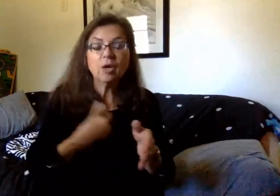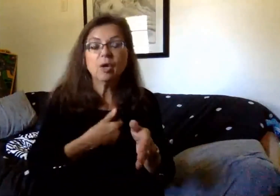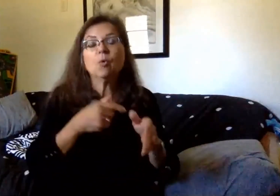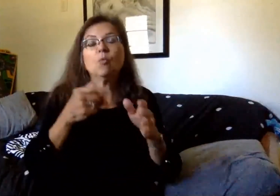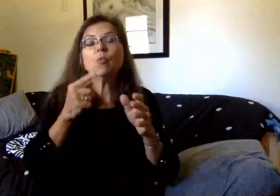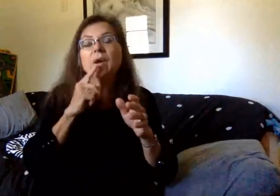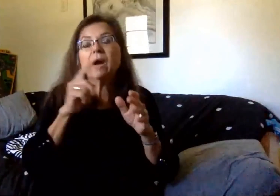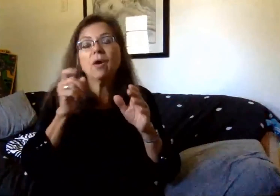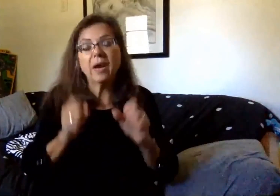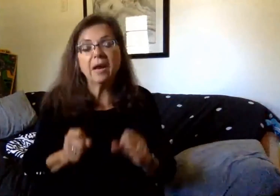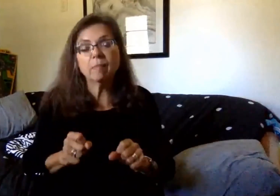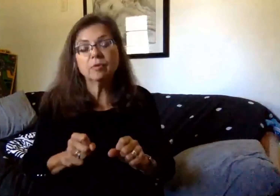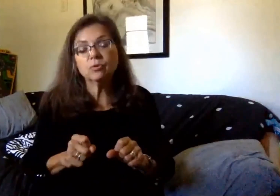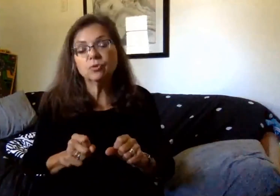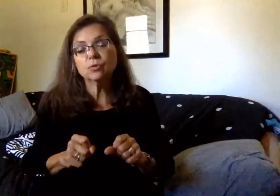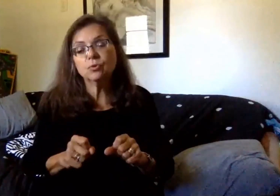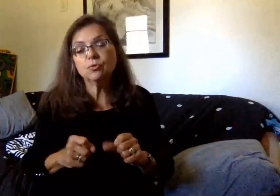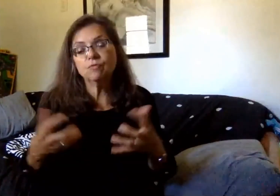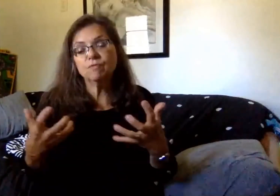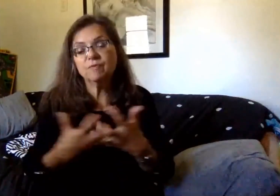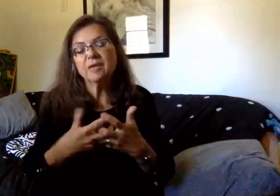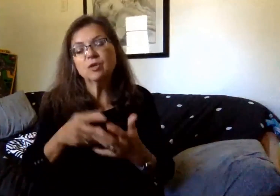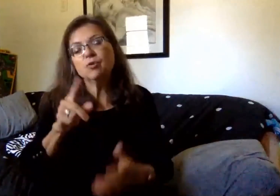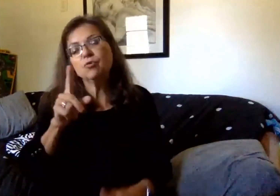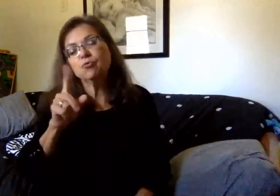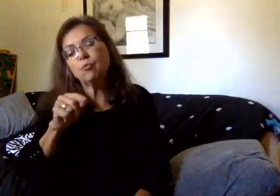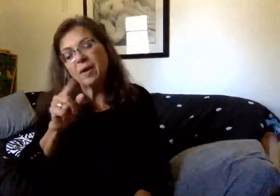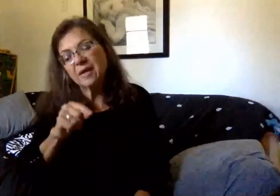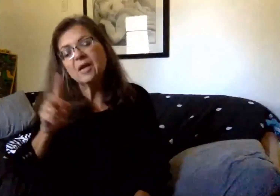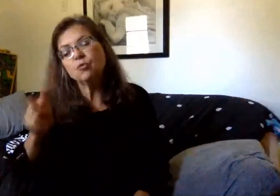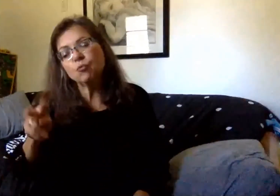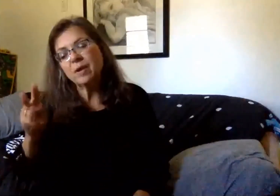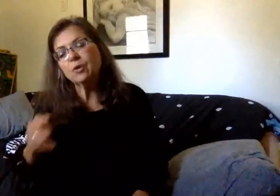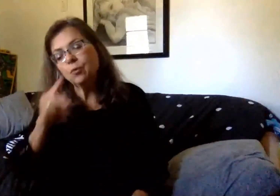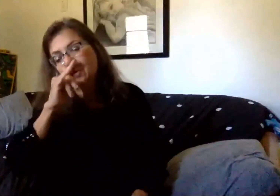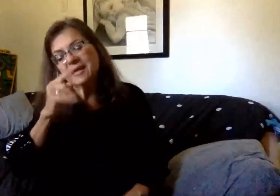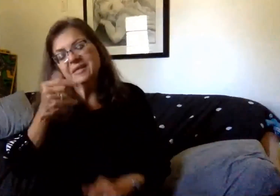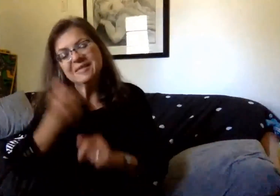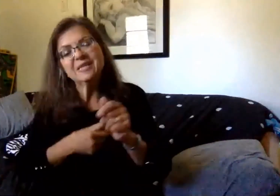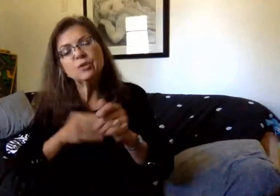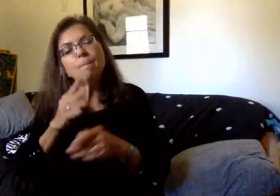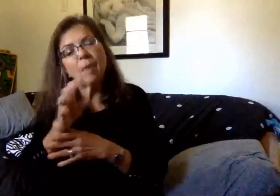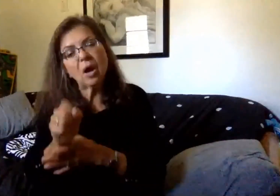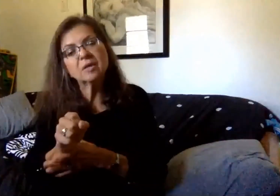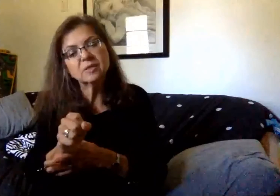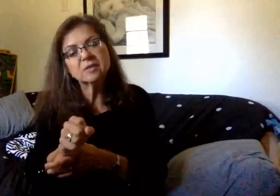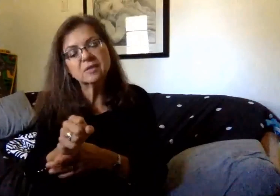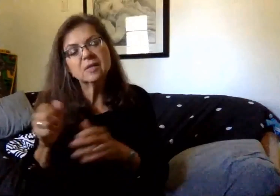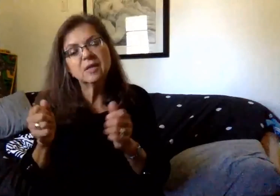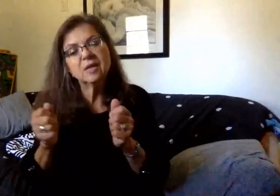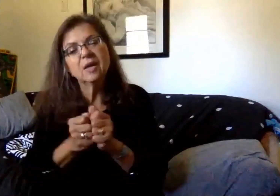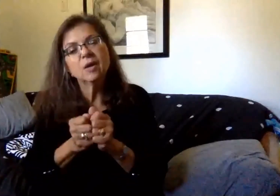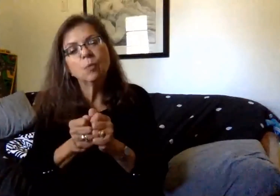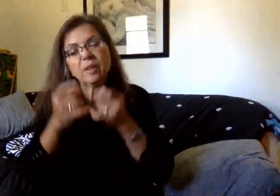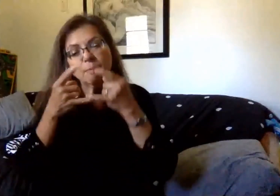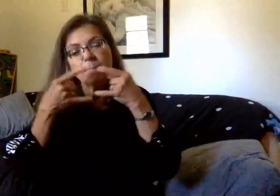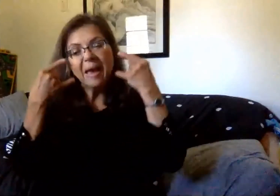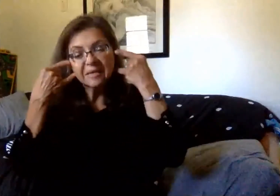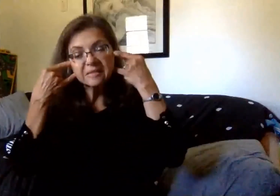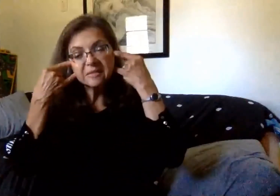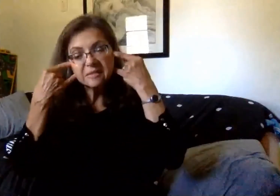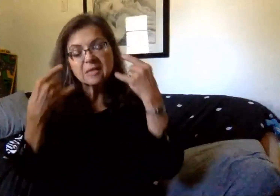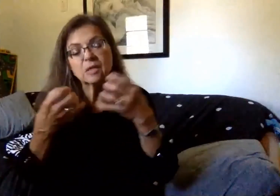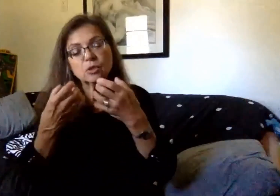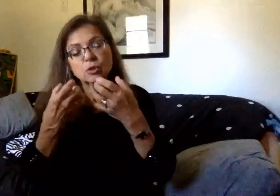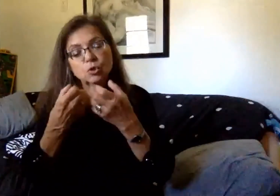approximately 20 to 22 students on the buses, each with students wearing their masks and socially